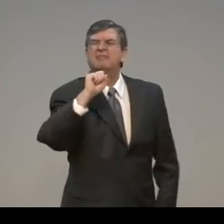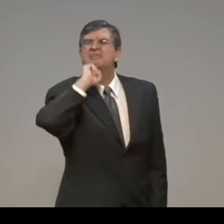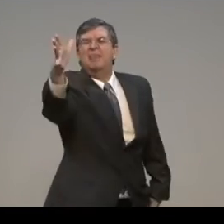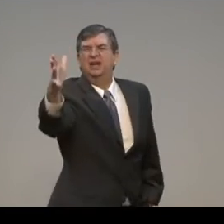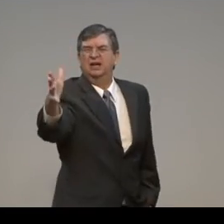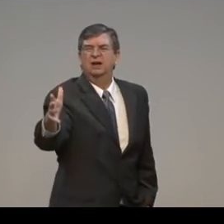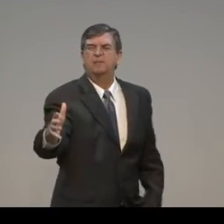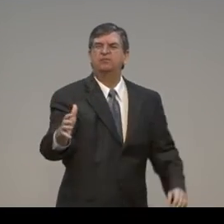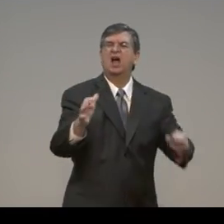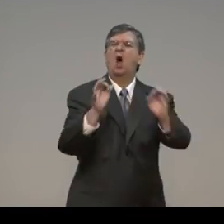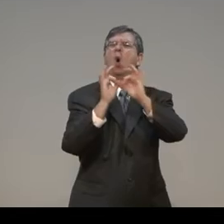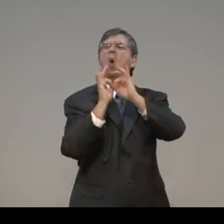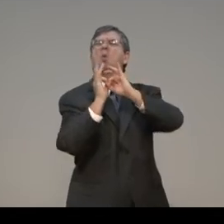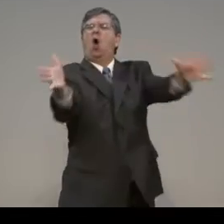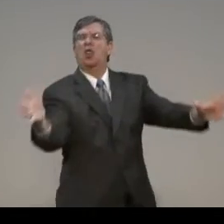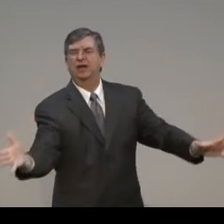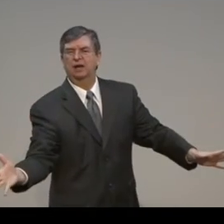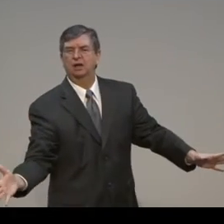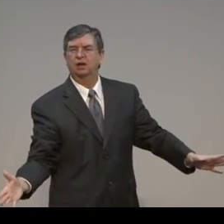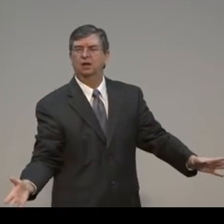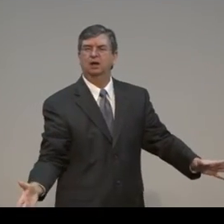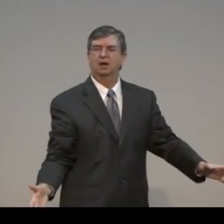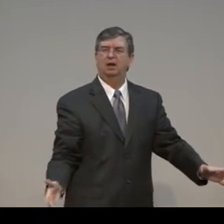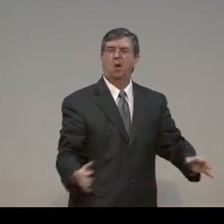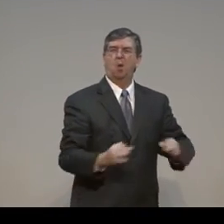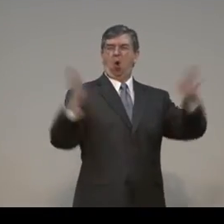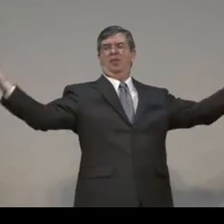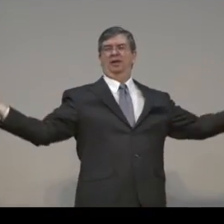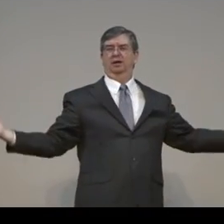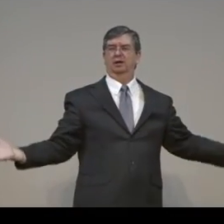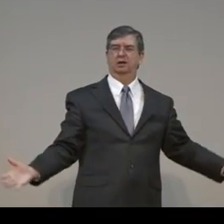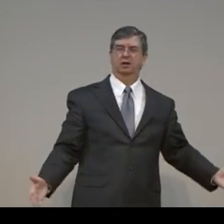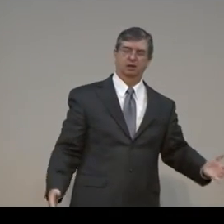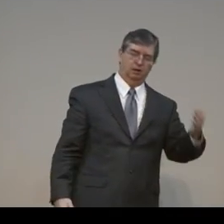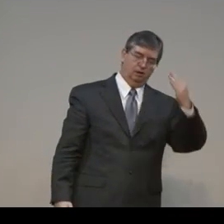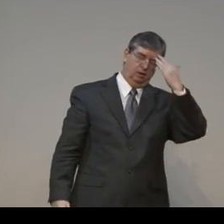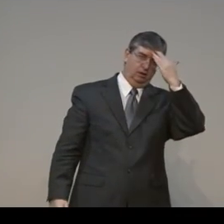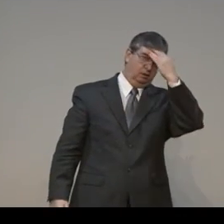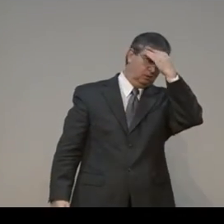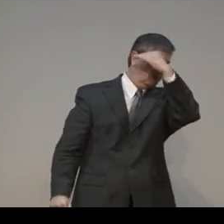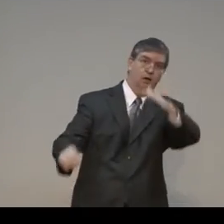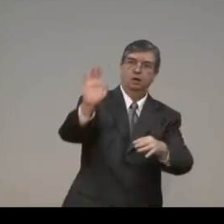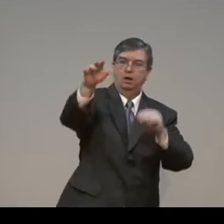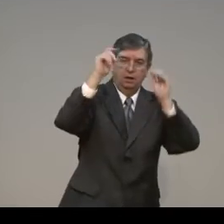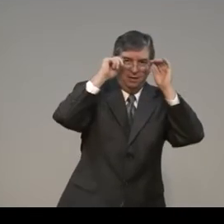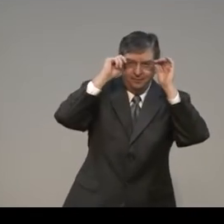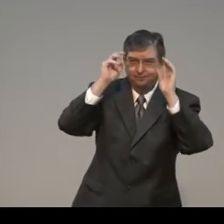And there are those that think of us. Nothing. Just as the scripture says. For without me, he can do nothing.